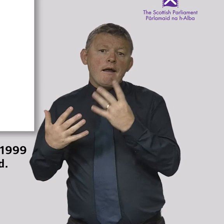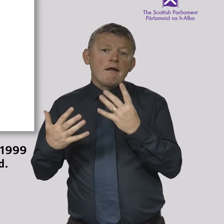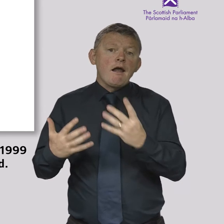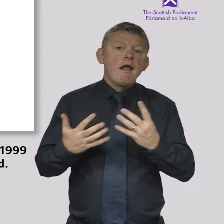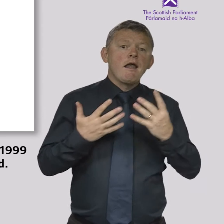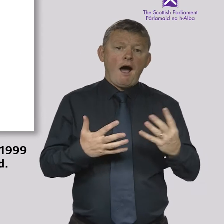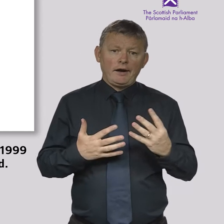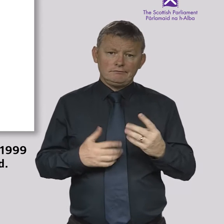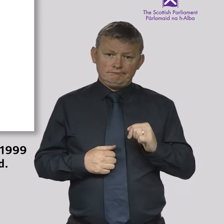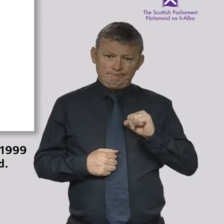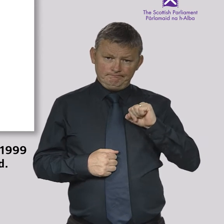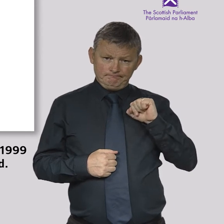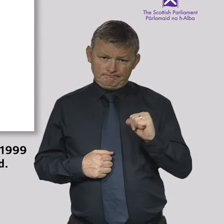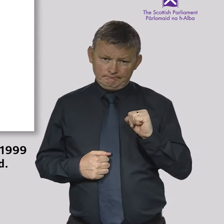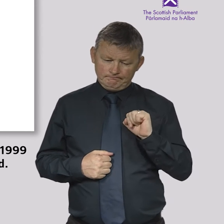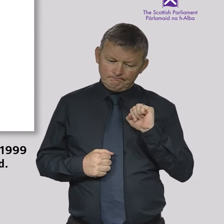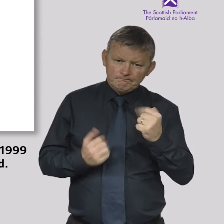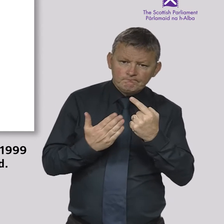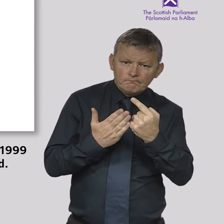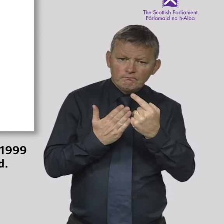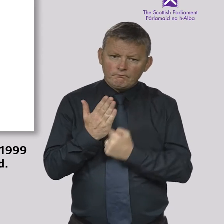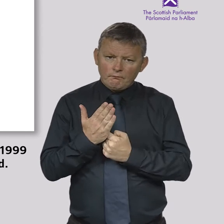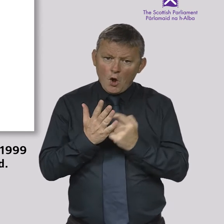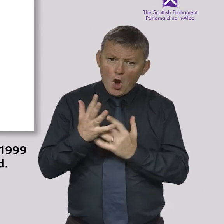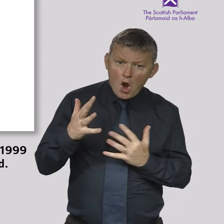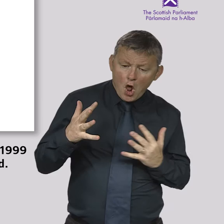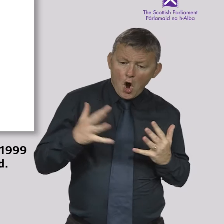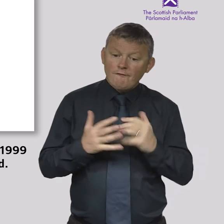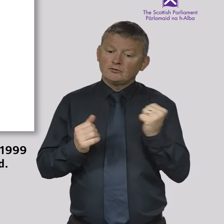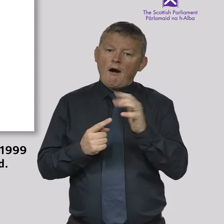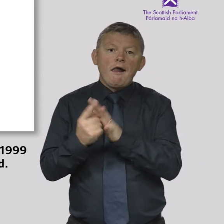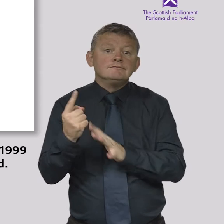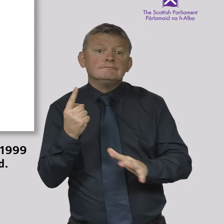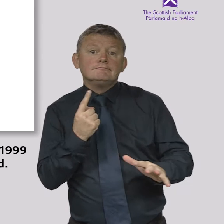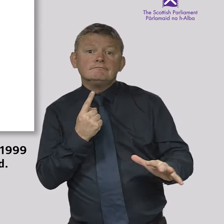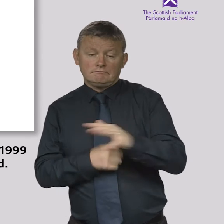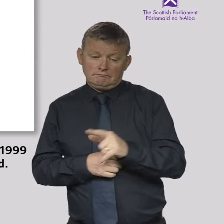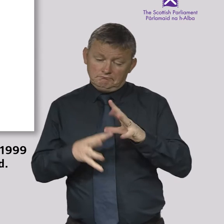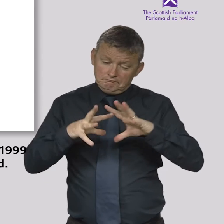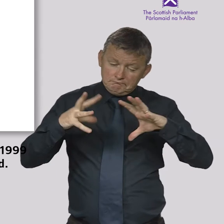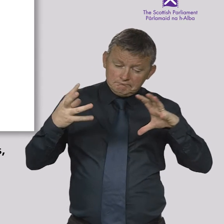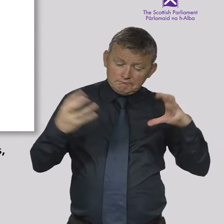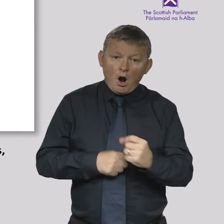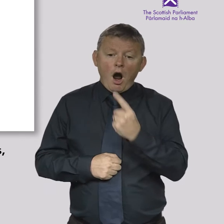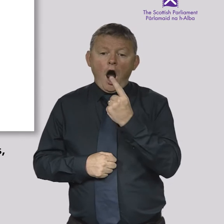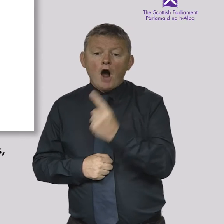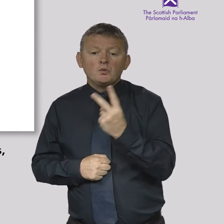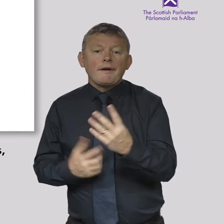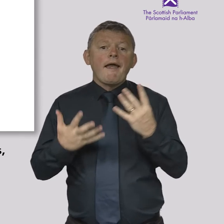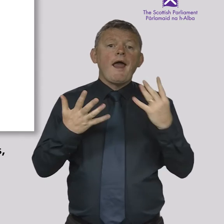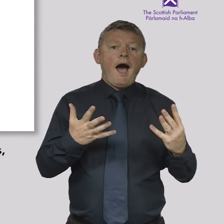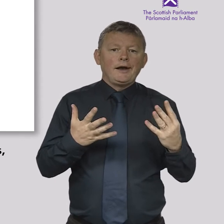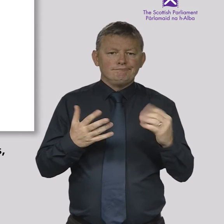was established in 1999 to debate issues and make laws for Scotland. It is made up of